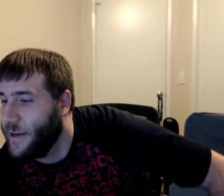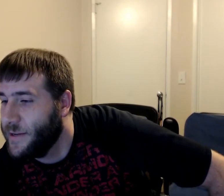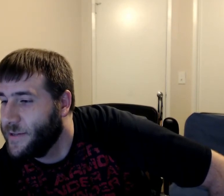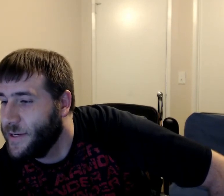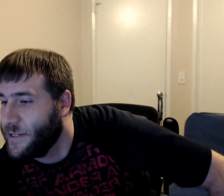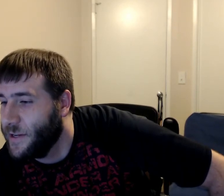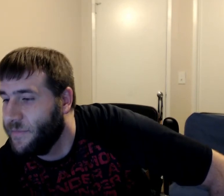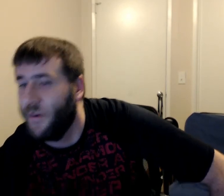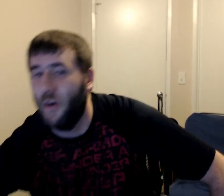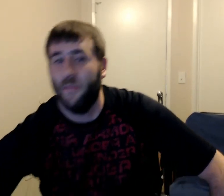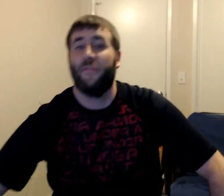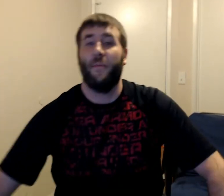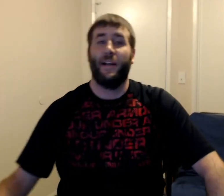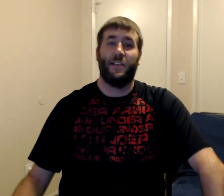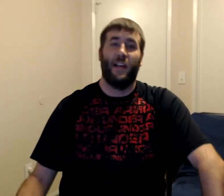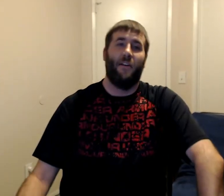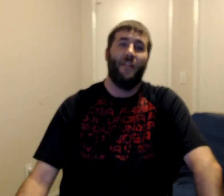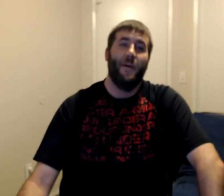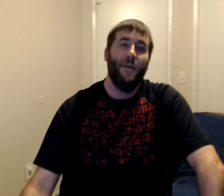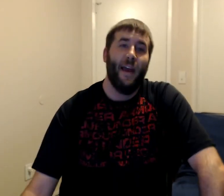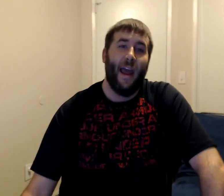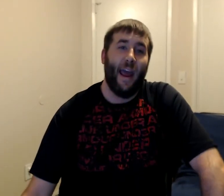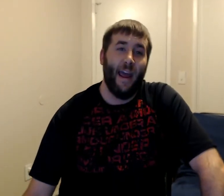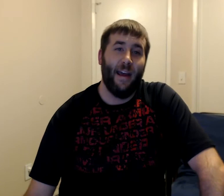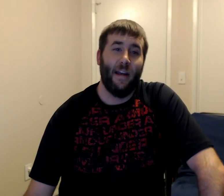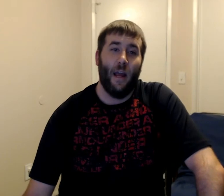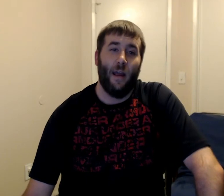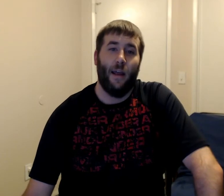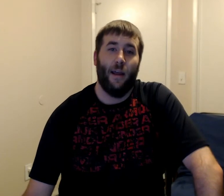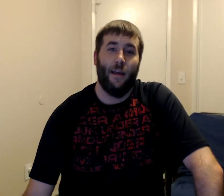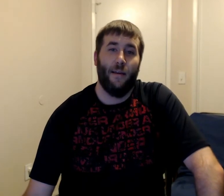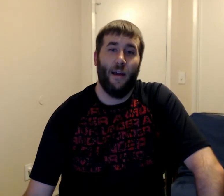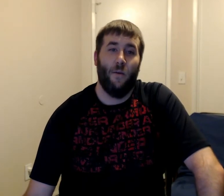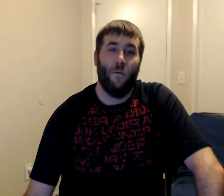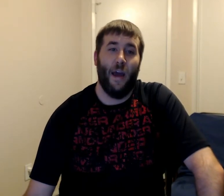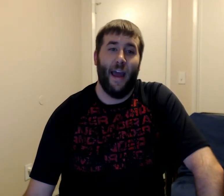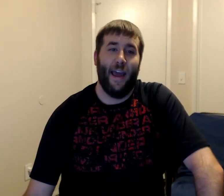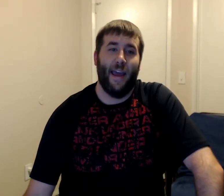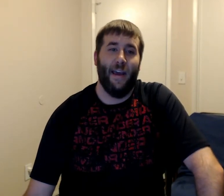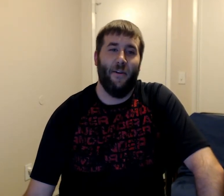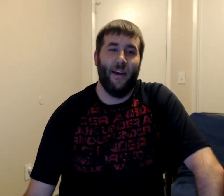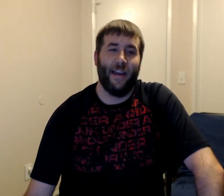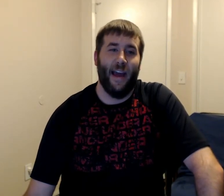a decent volume for myself and away we go